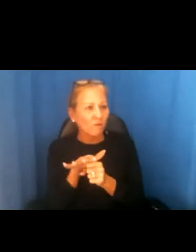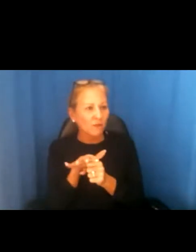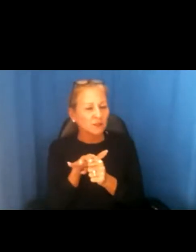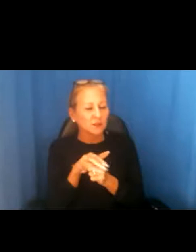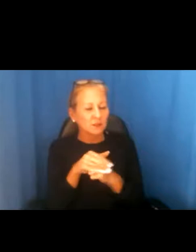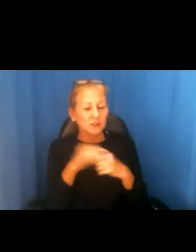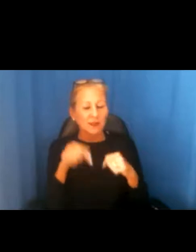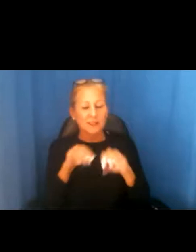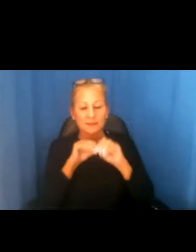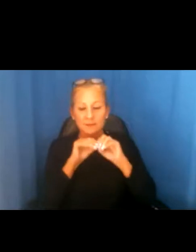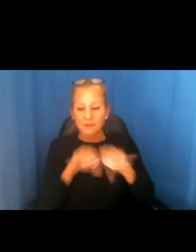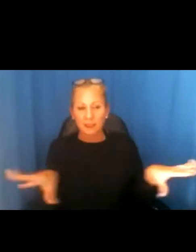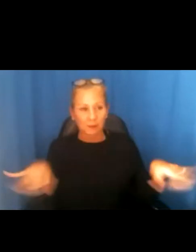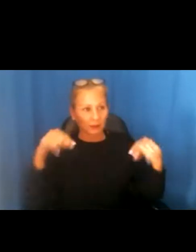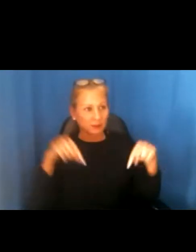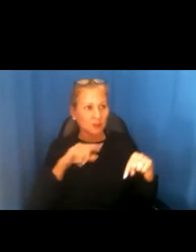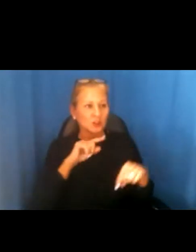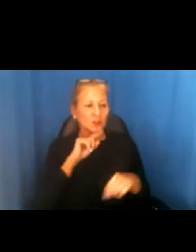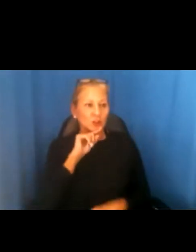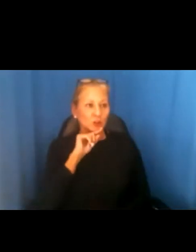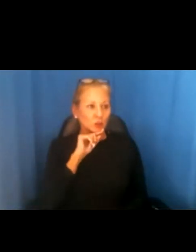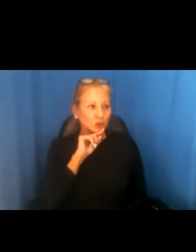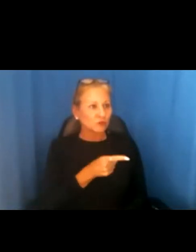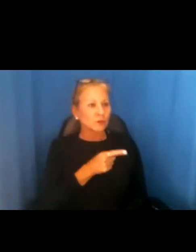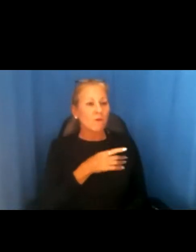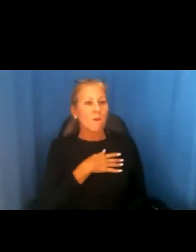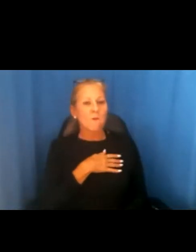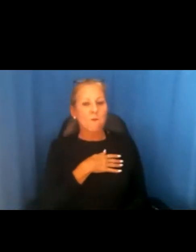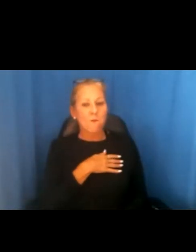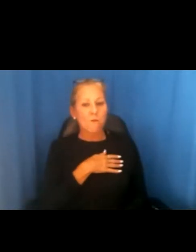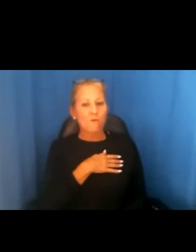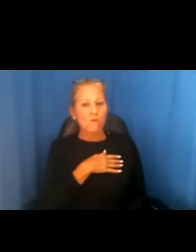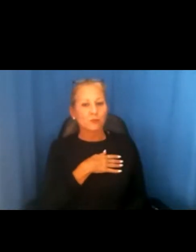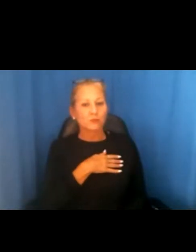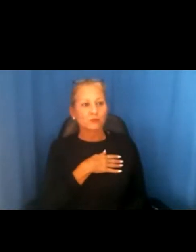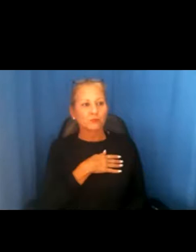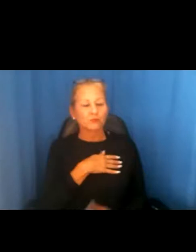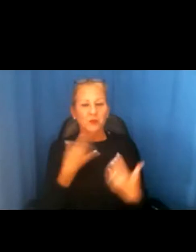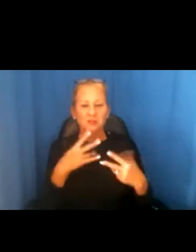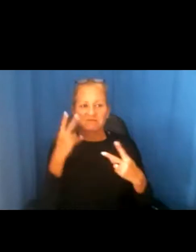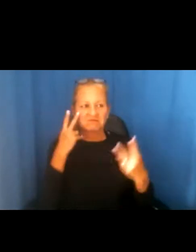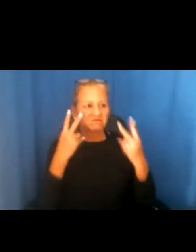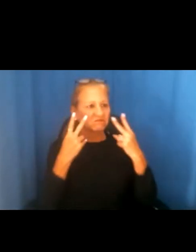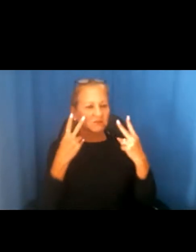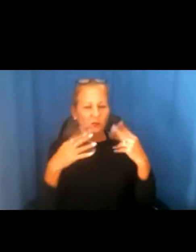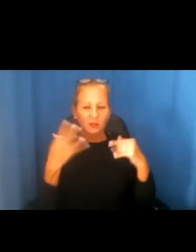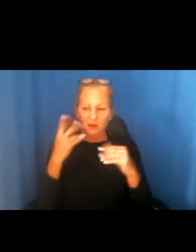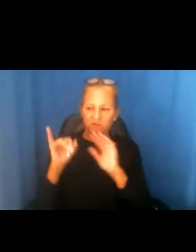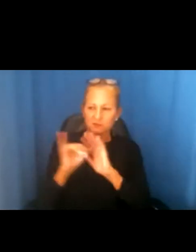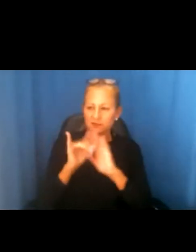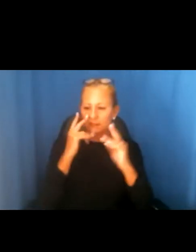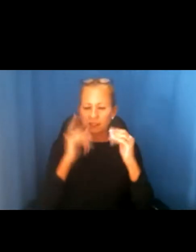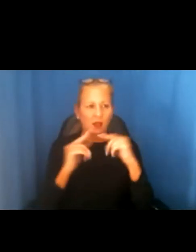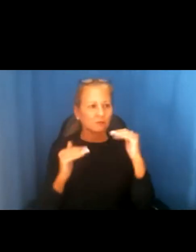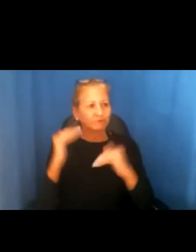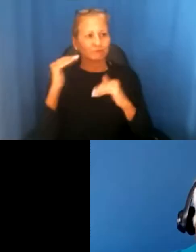pandemic has laid bare many social inequities, but perhaps the